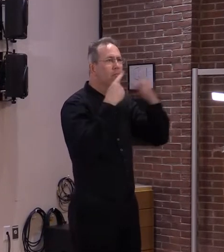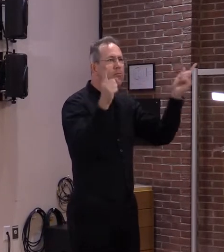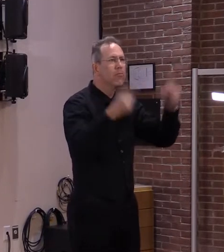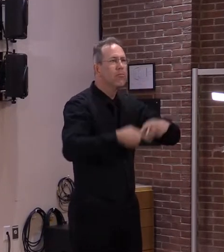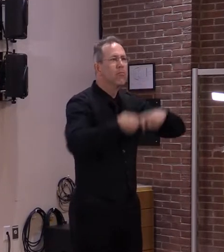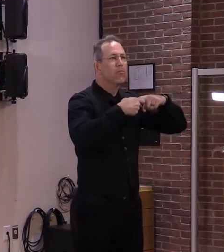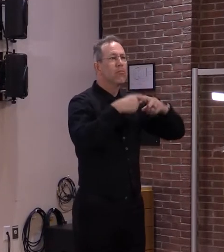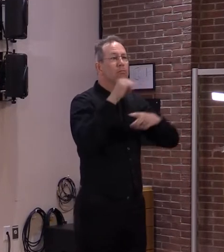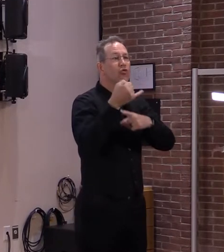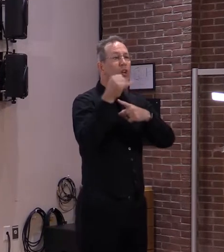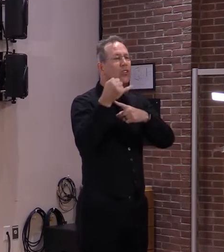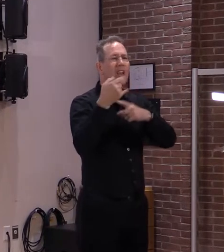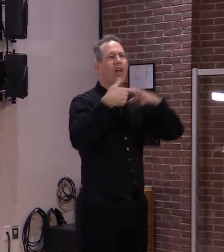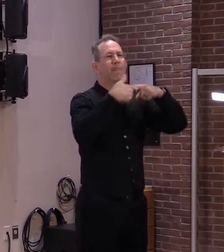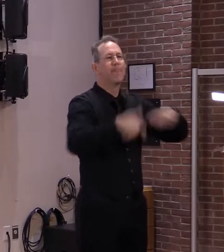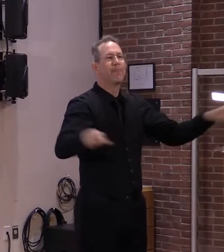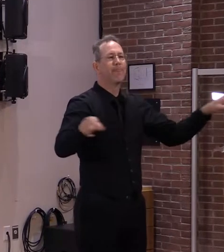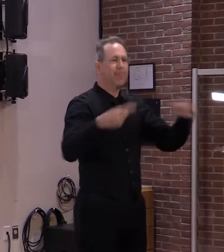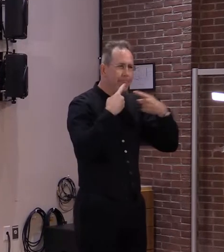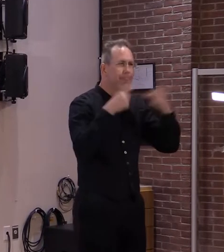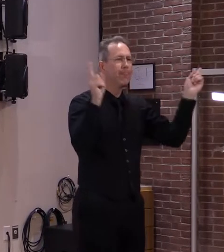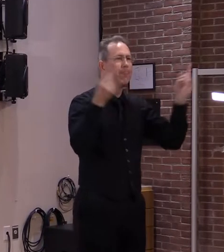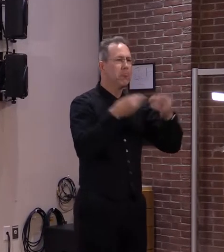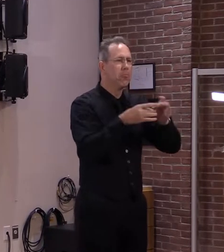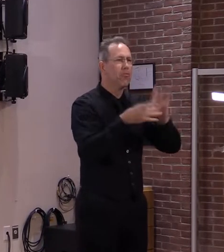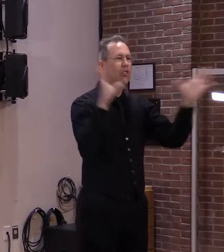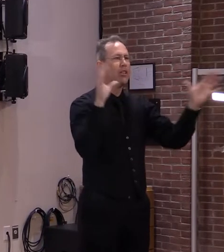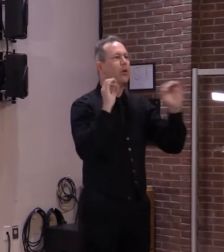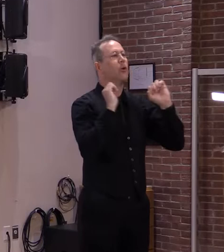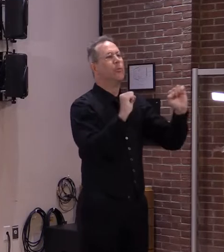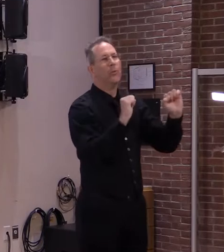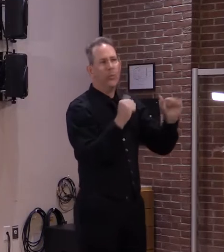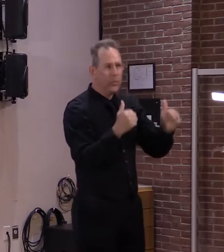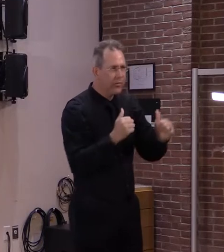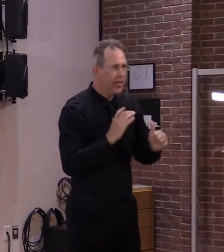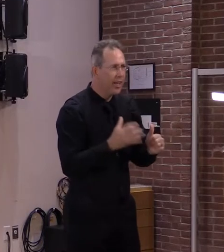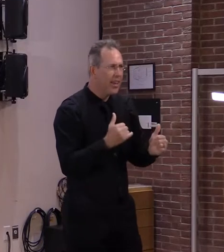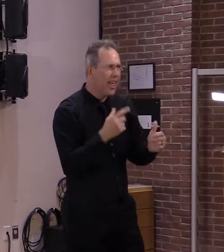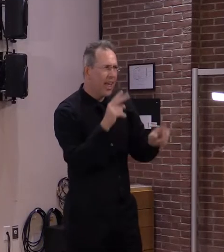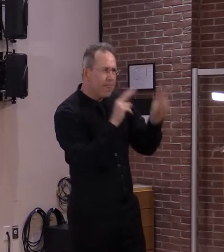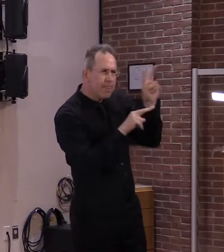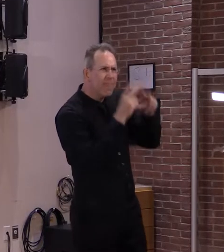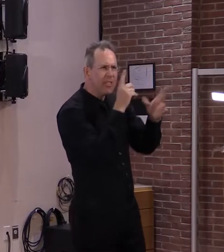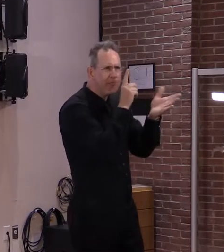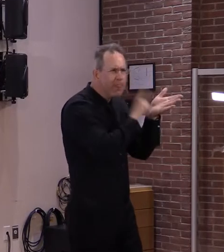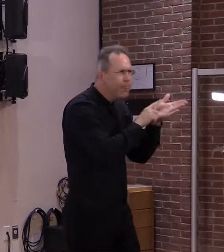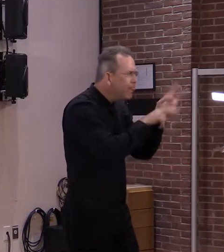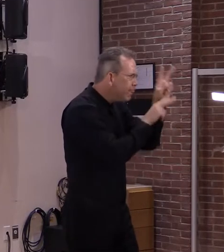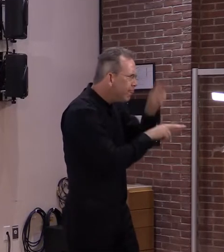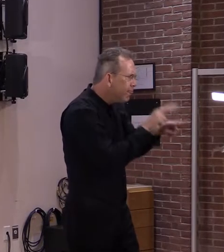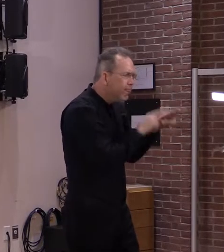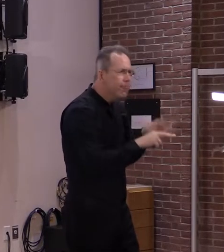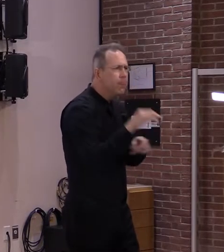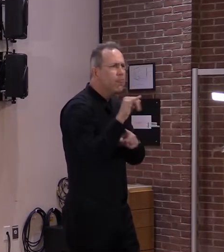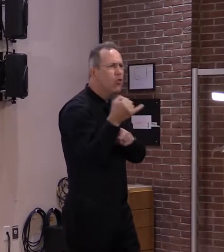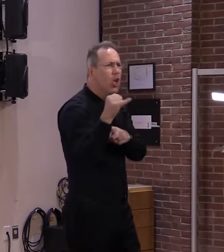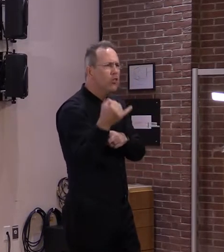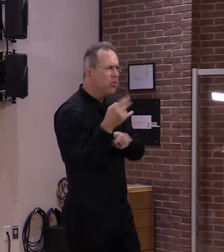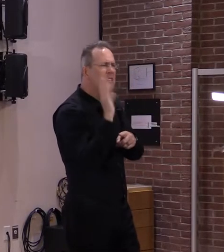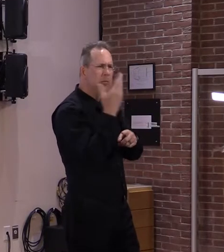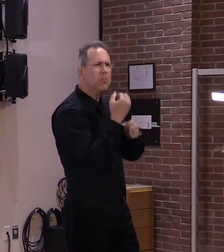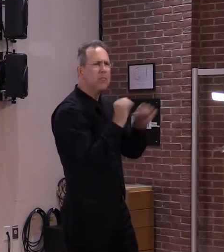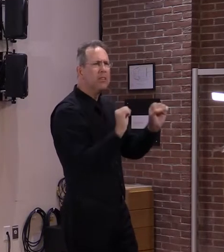-19 vaccine following a thorough safety review. The two agencies have determined the following.